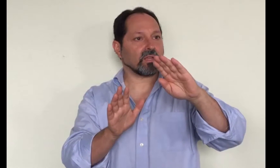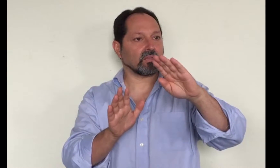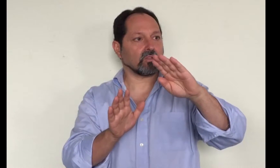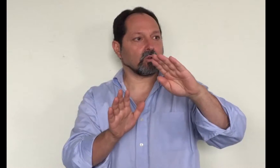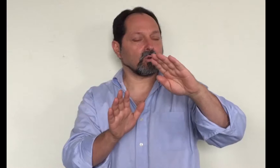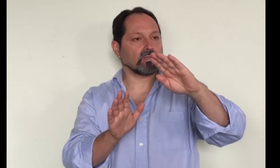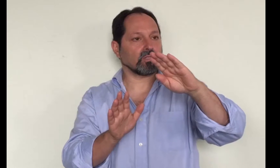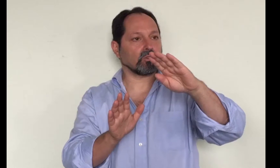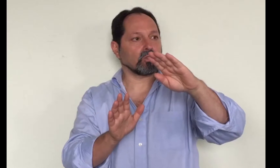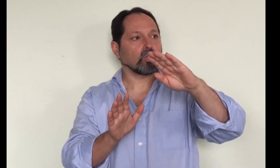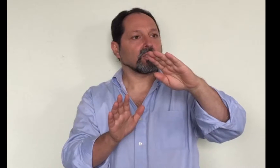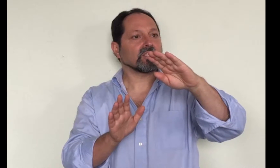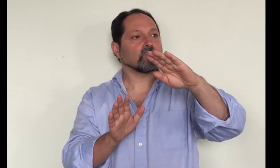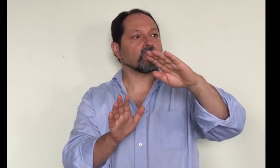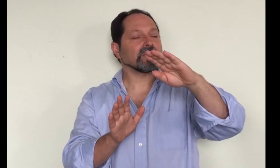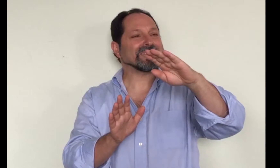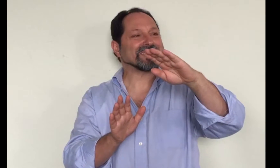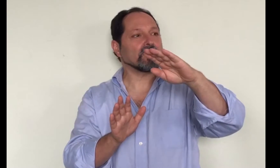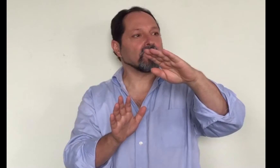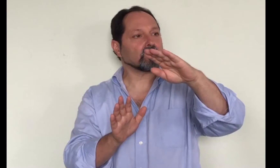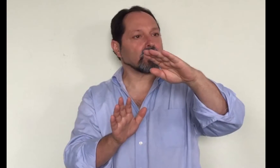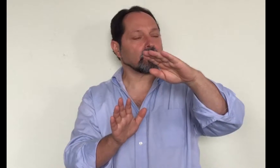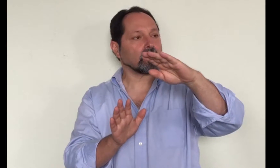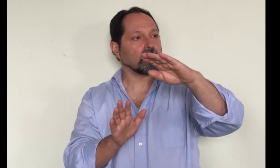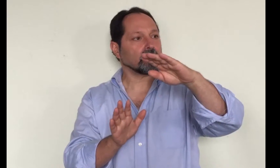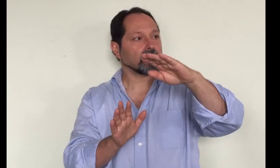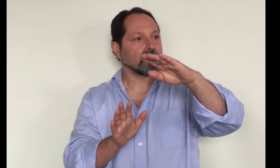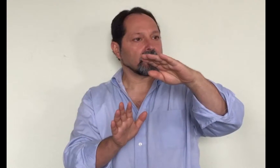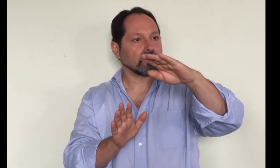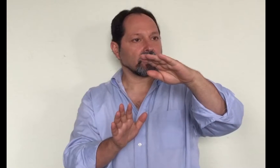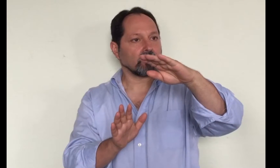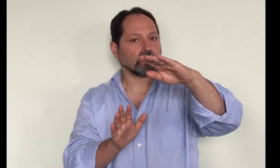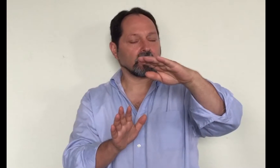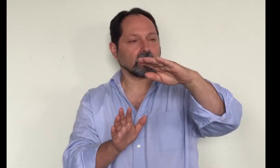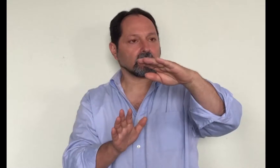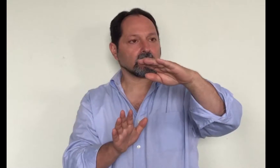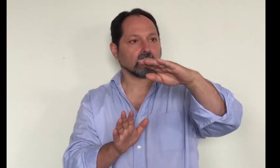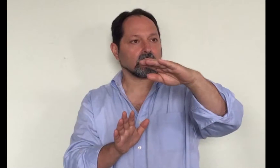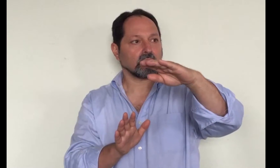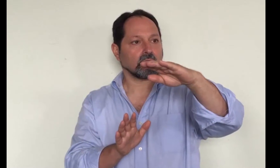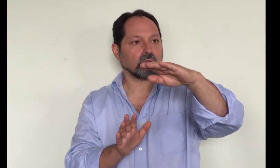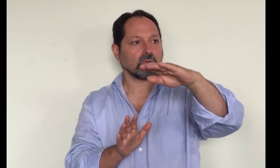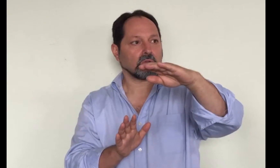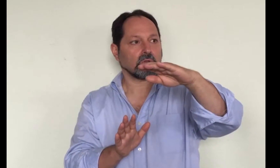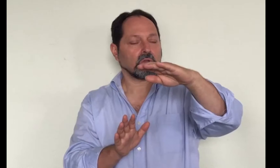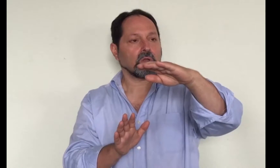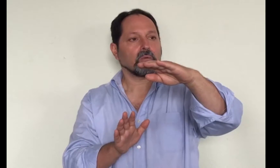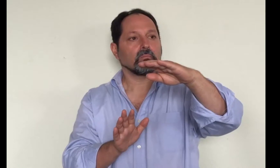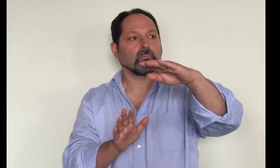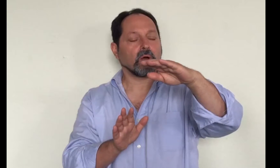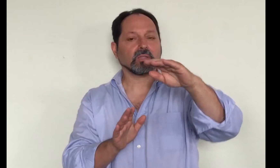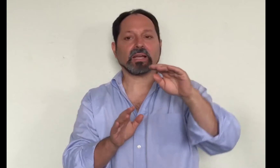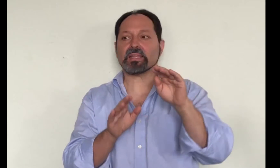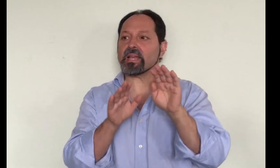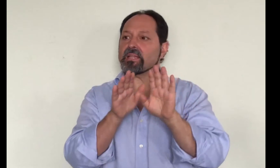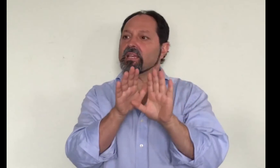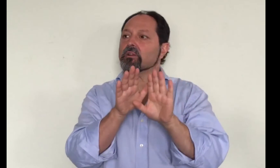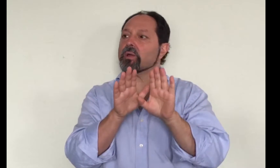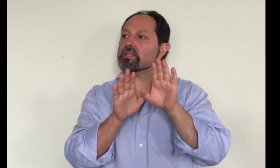hand go anterior it's moving symmetrical synchrony us but at the end it creates